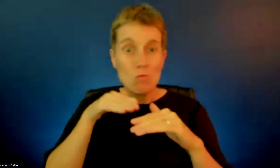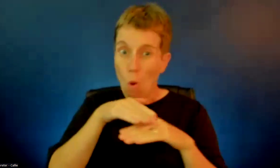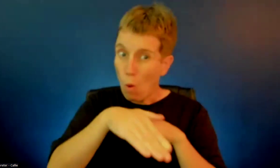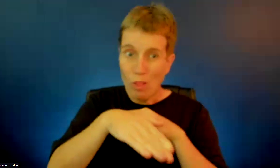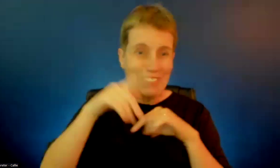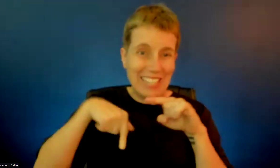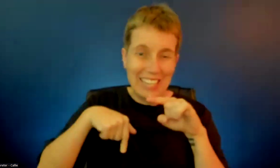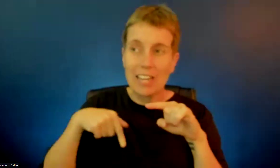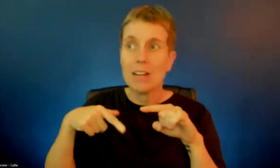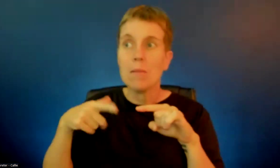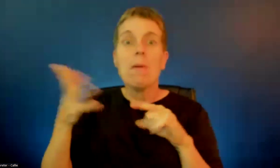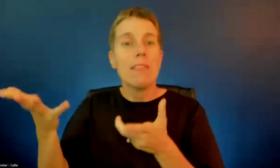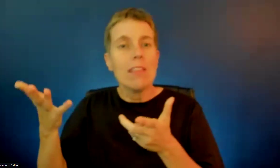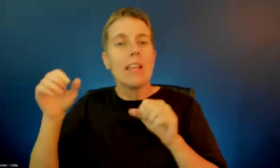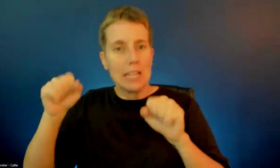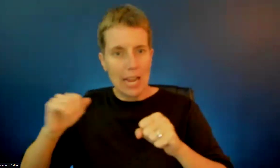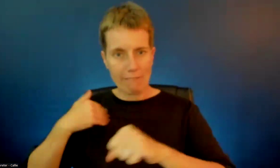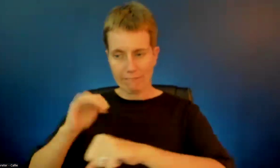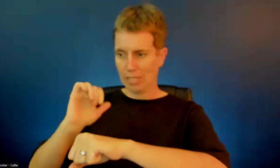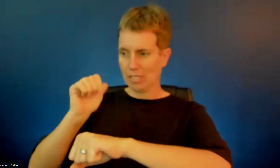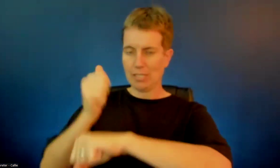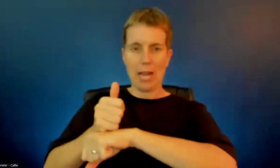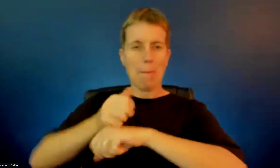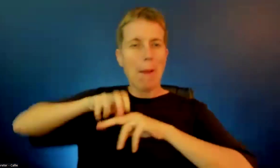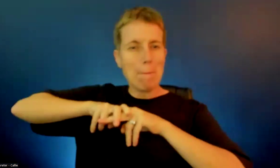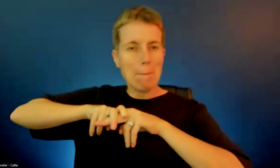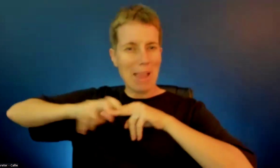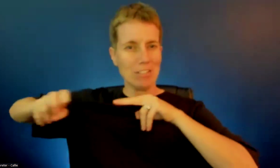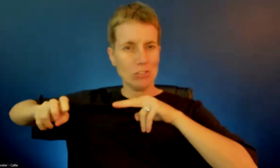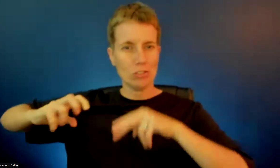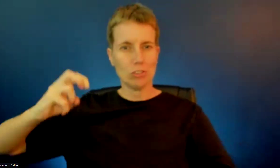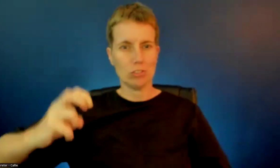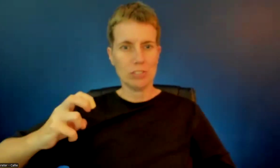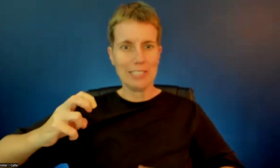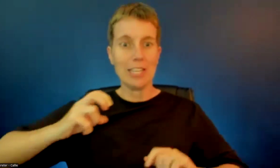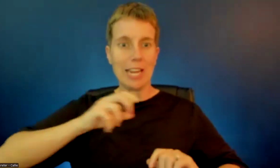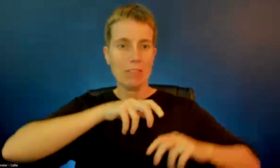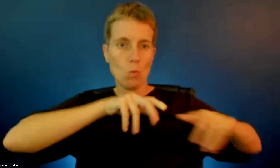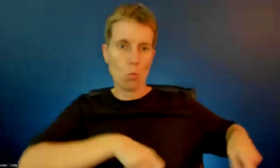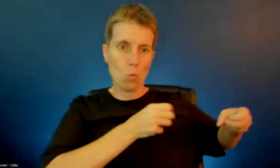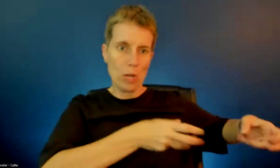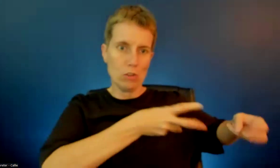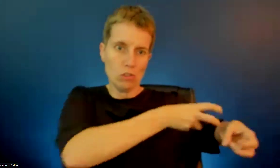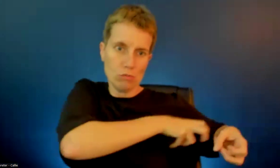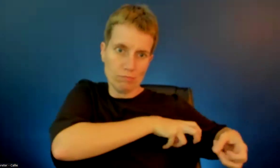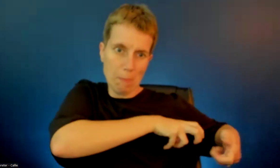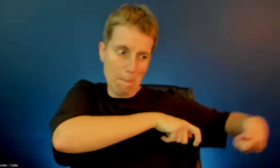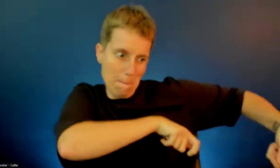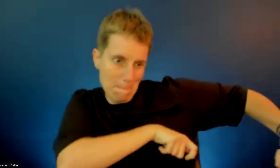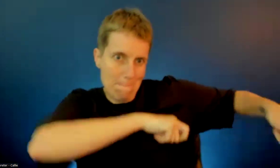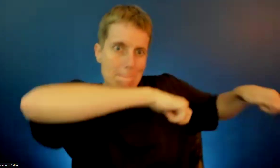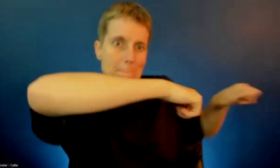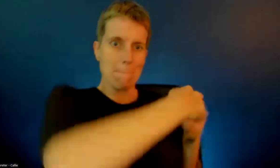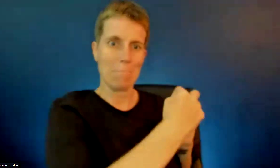said she didn't want, she really liked the apartment complex where they were. She didn't want to leave. And neither did she want to go in